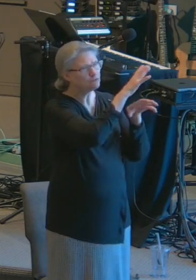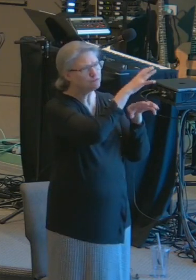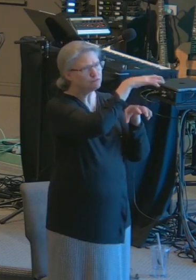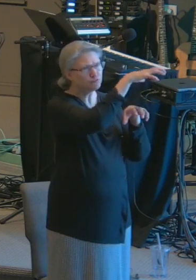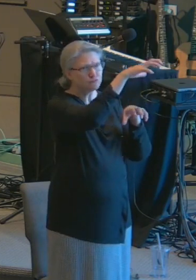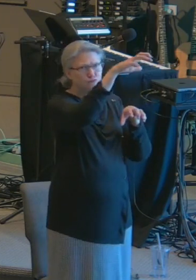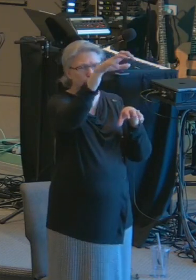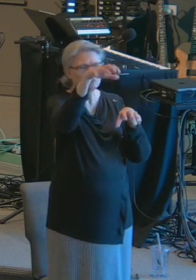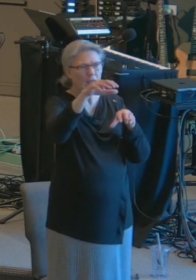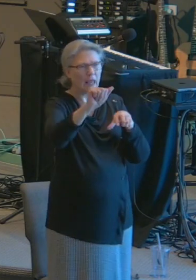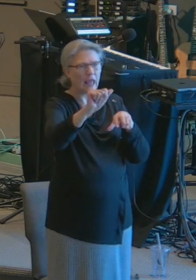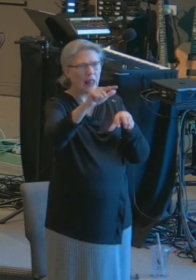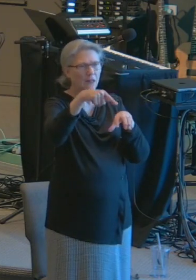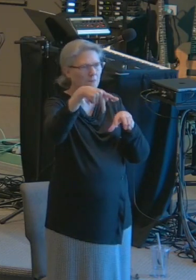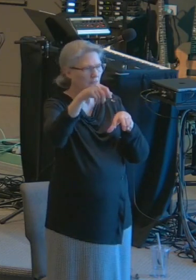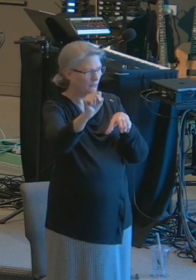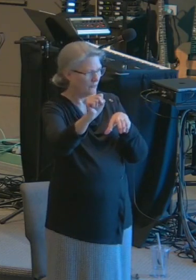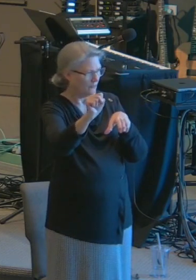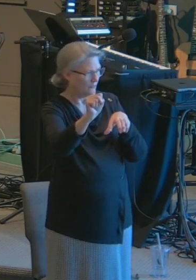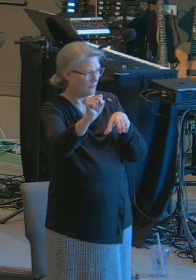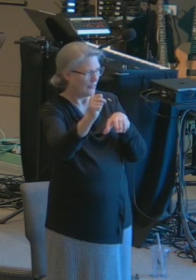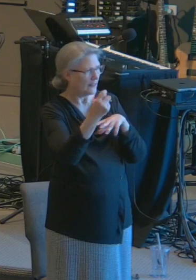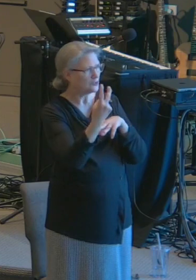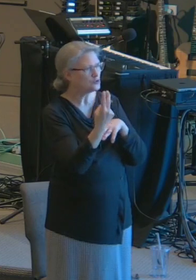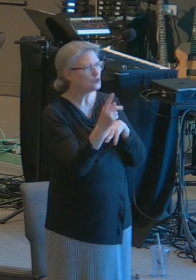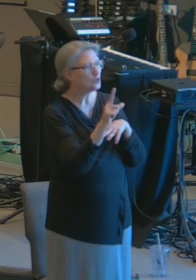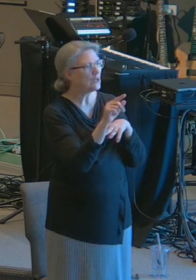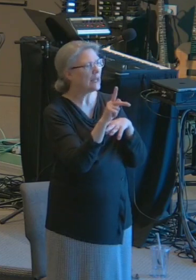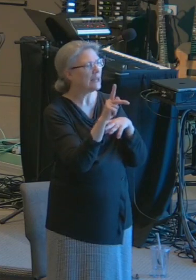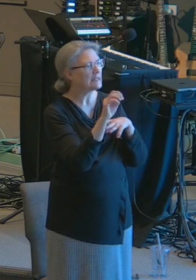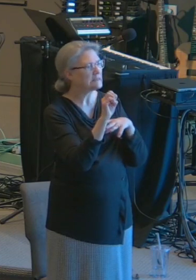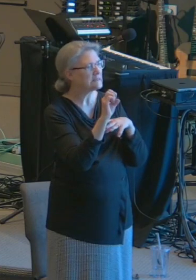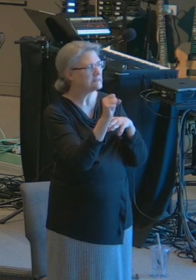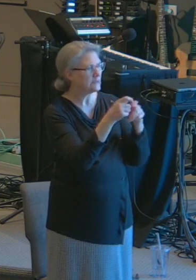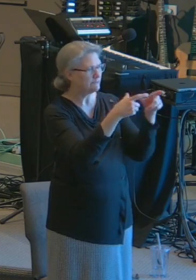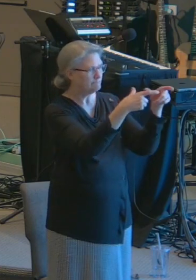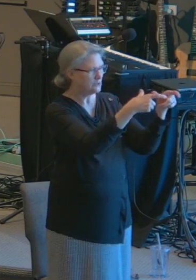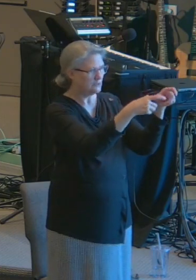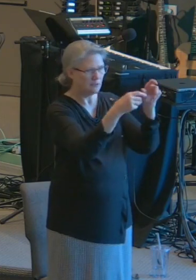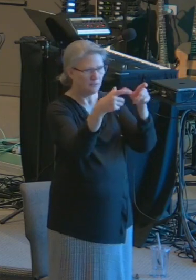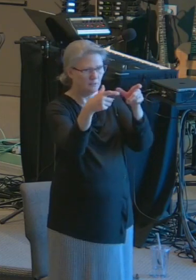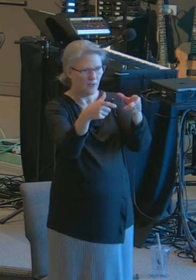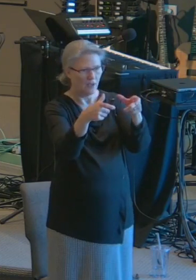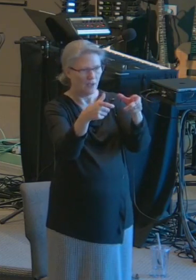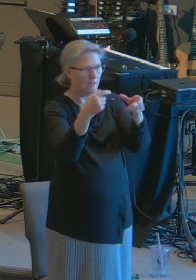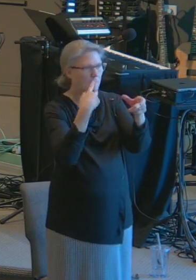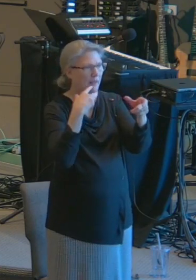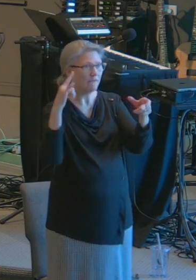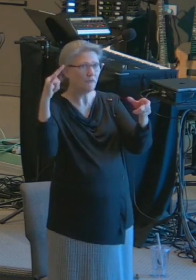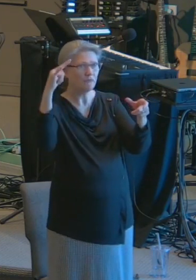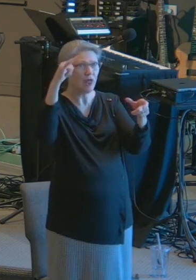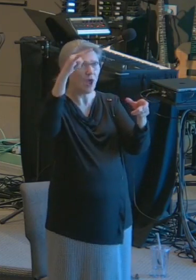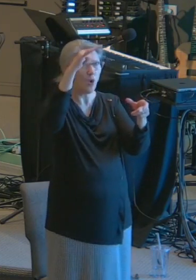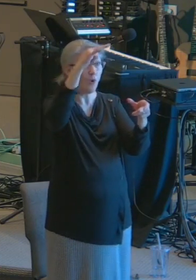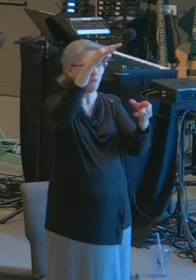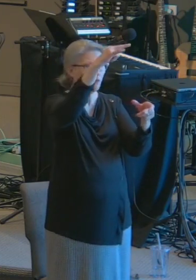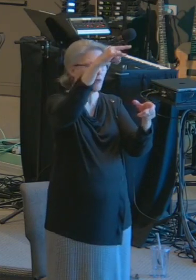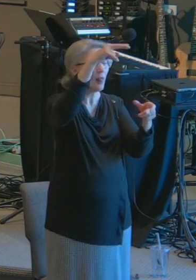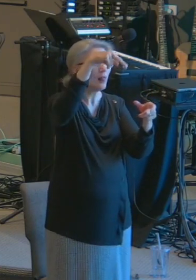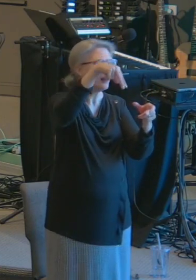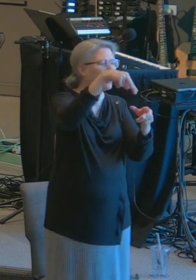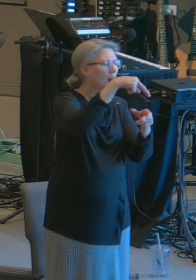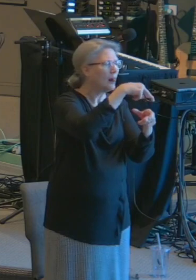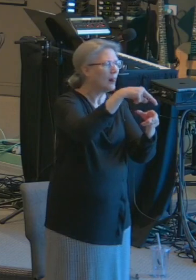From the air, it looks like a single lake. But there is a small